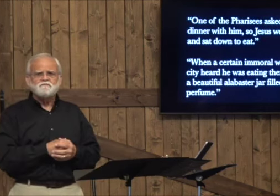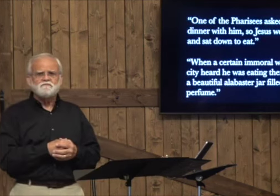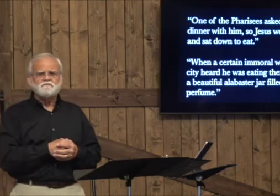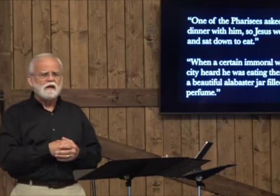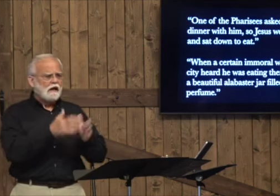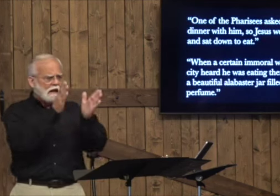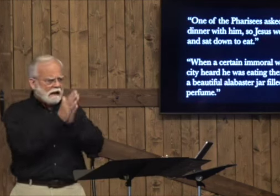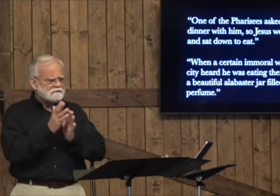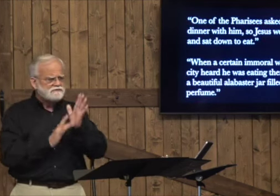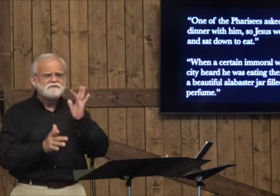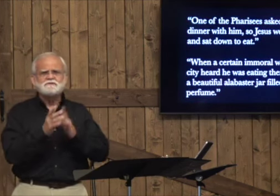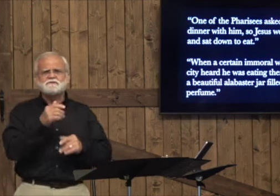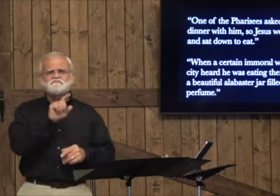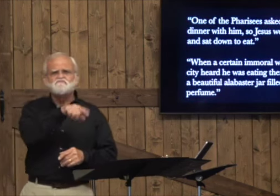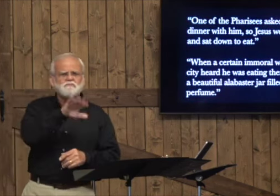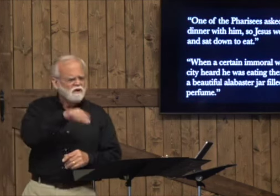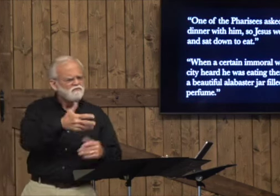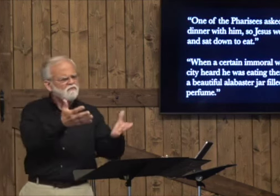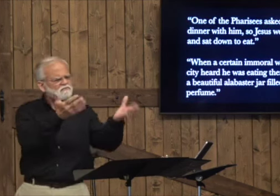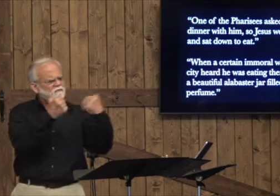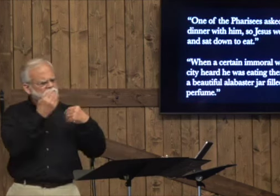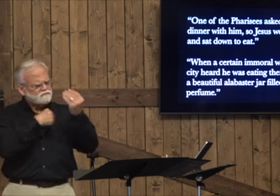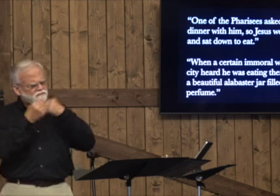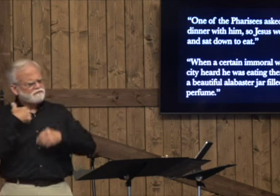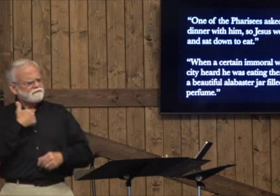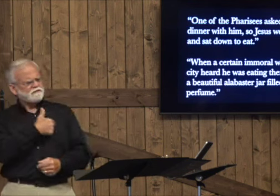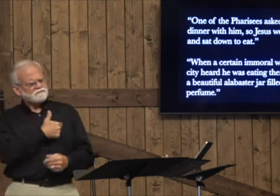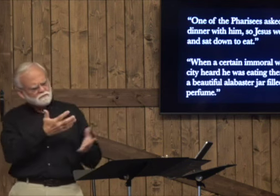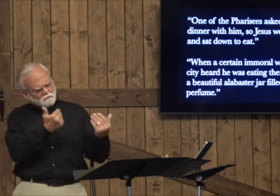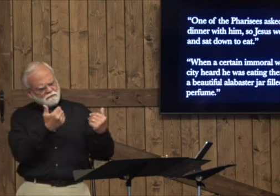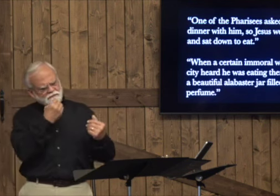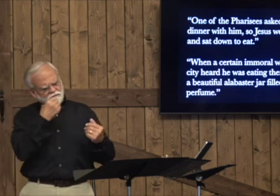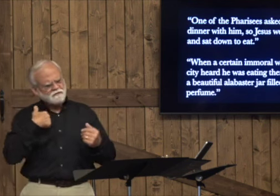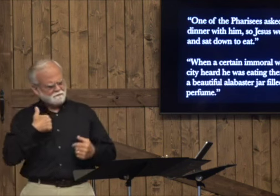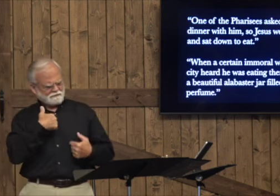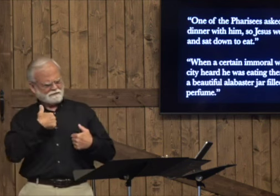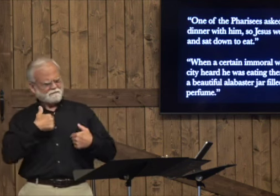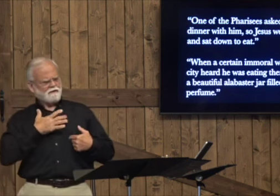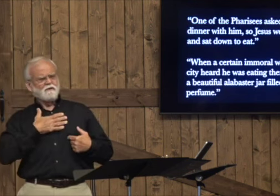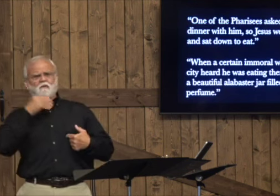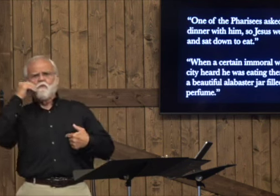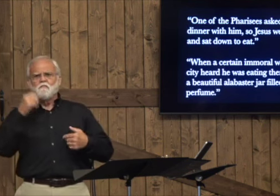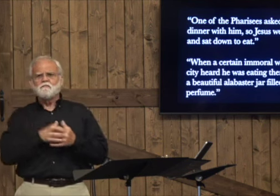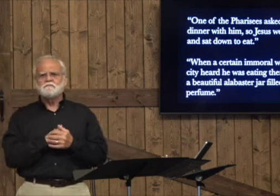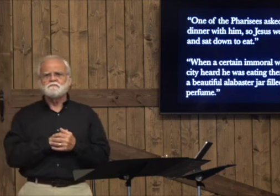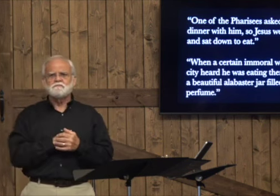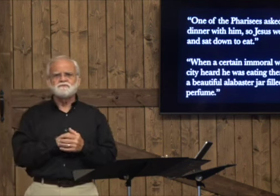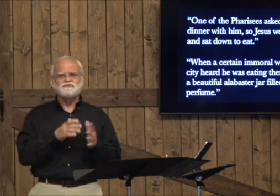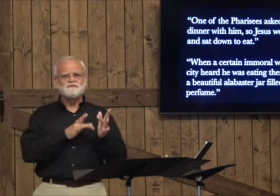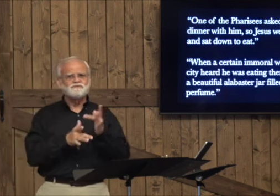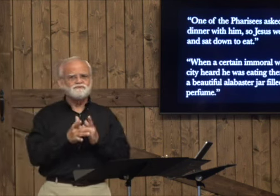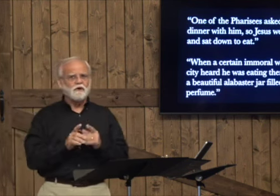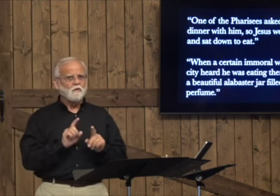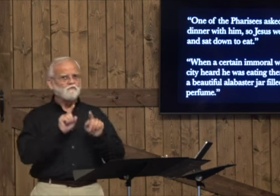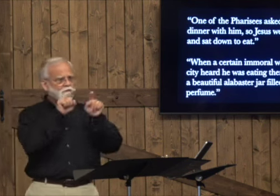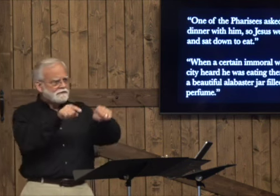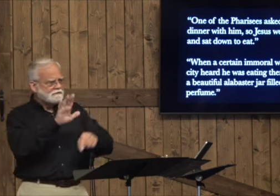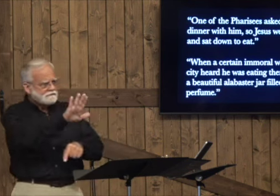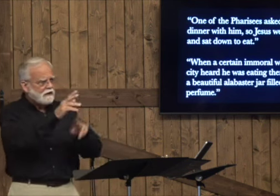There was a Pharisee who asked Jesus to have dinner with him. So Jesus went to